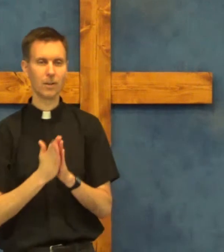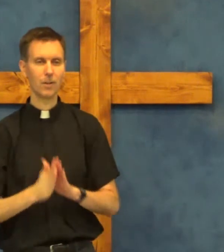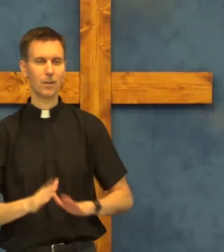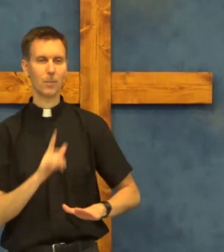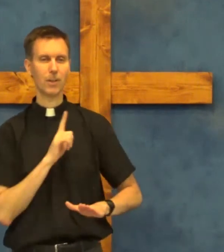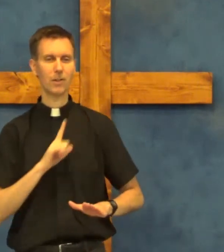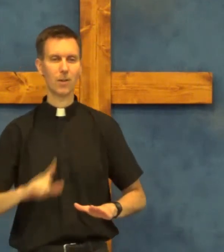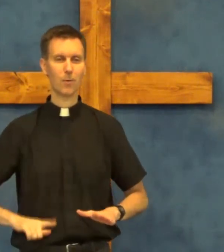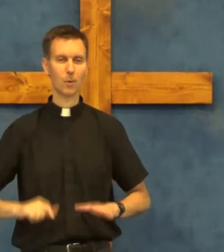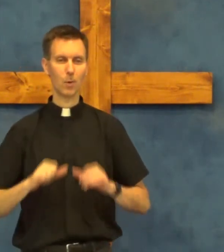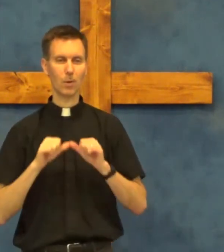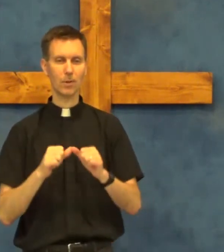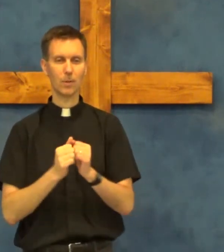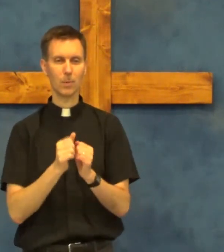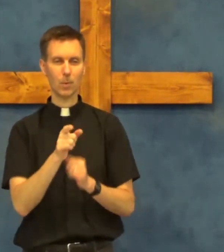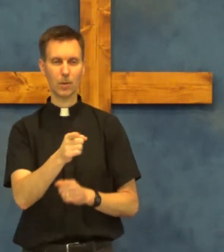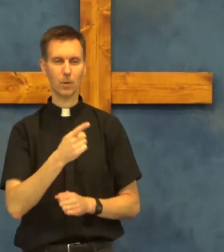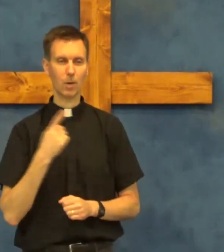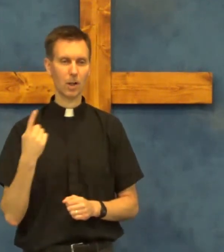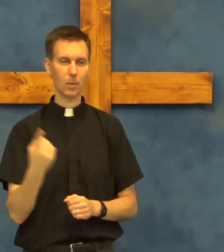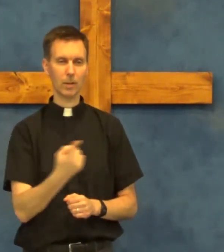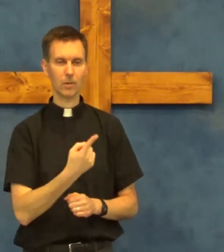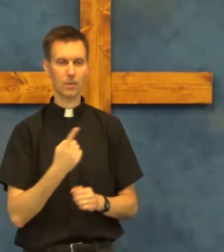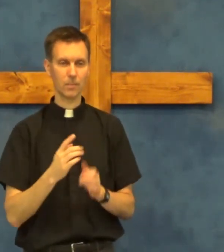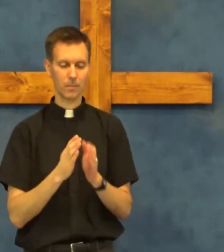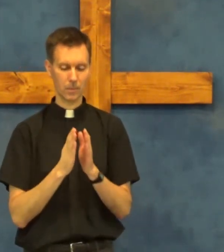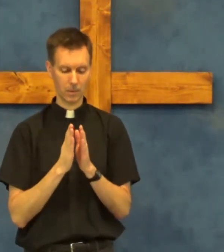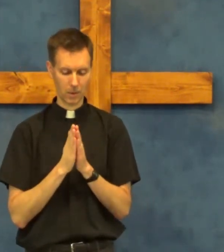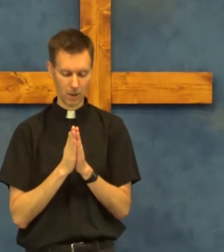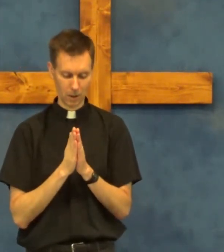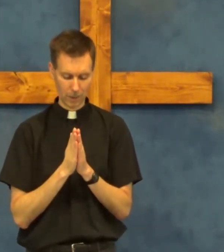peace the Lord be with you always amen